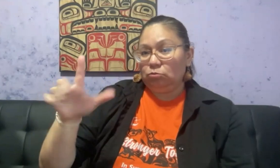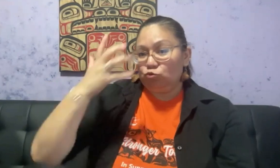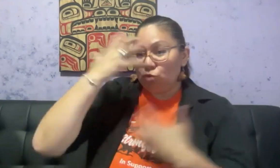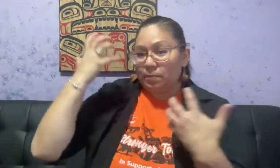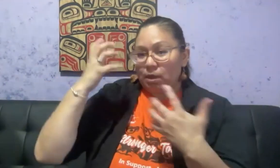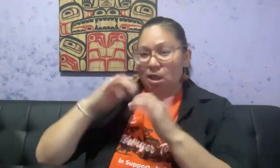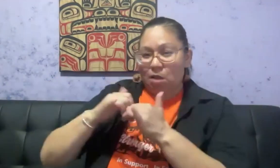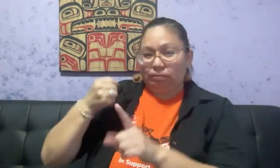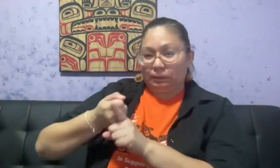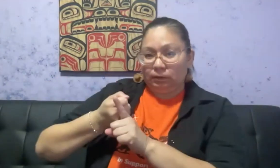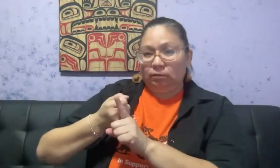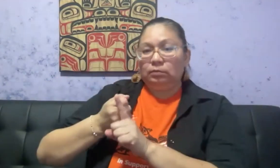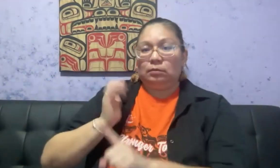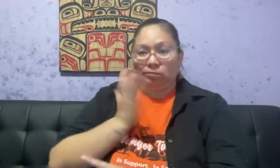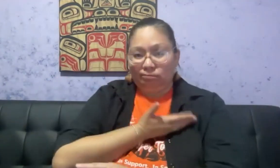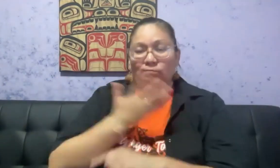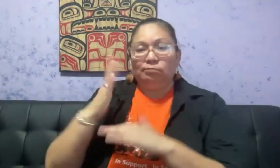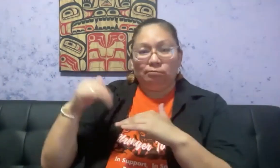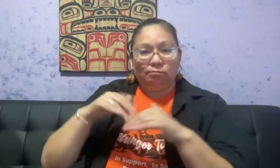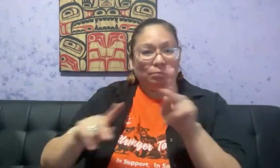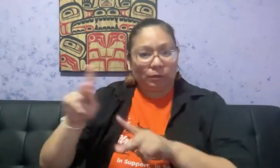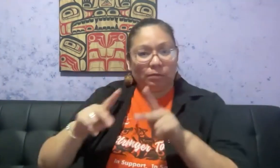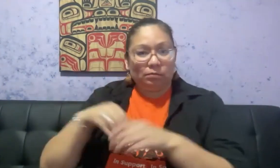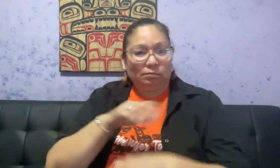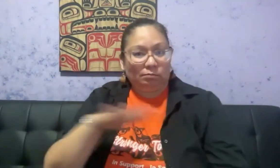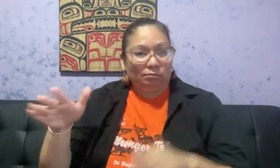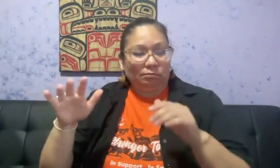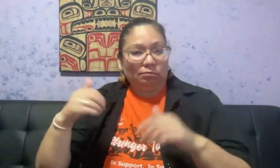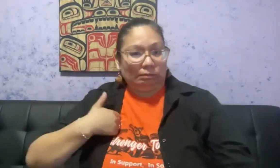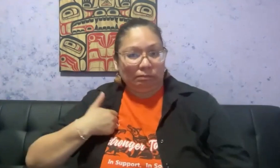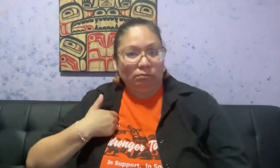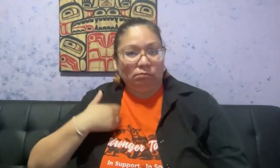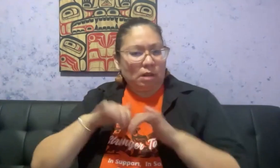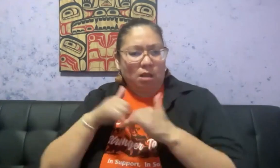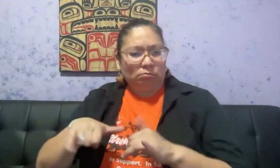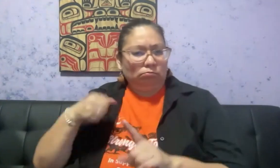and how it applies and impacts Indigenous people across Canada.